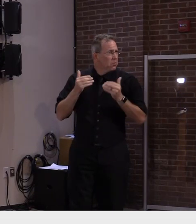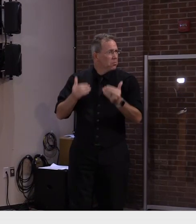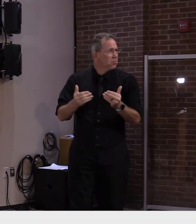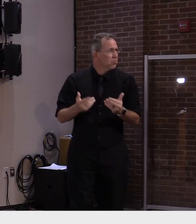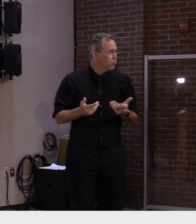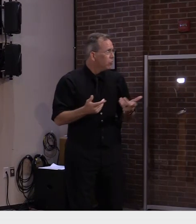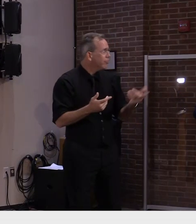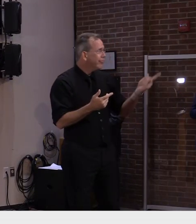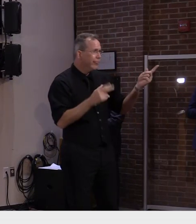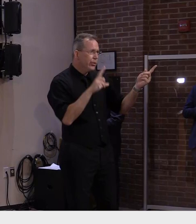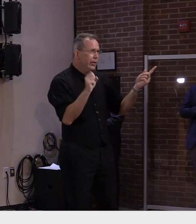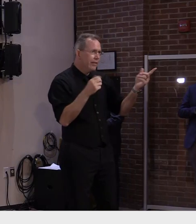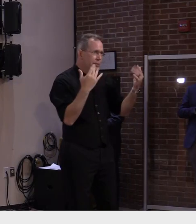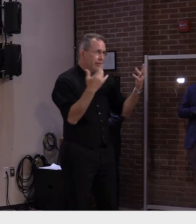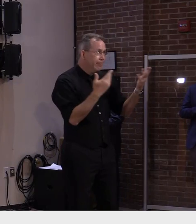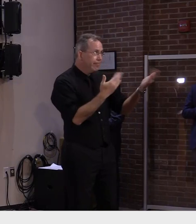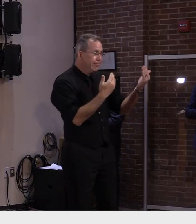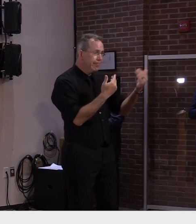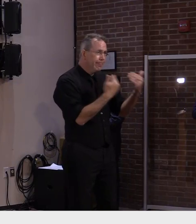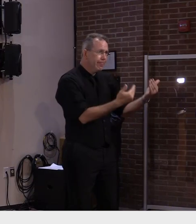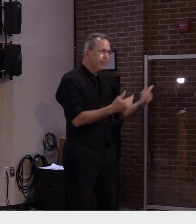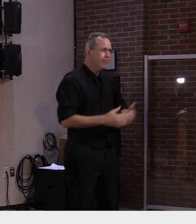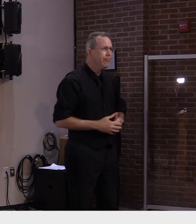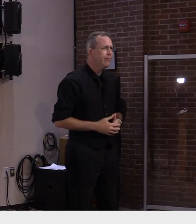those in Canada to come to the U.S.